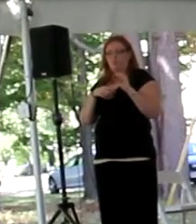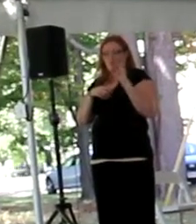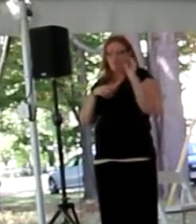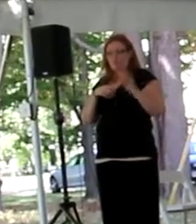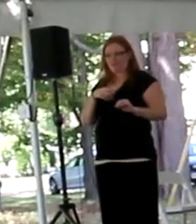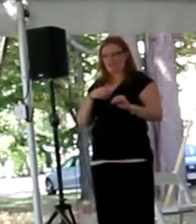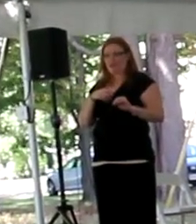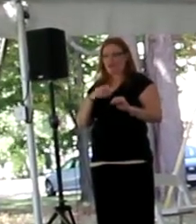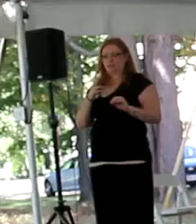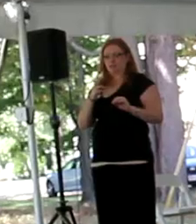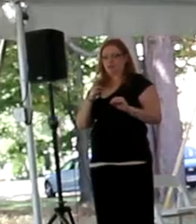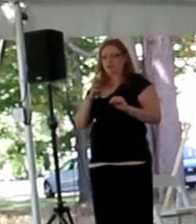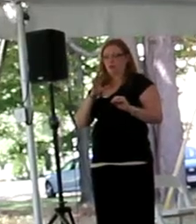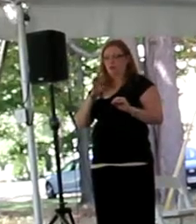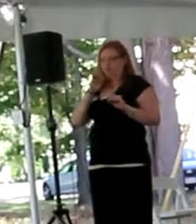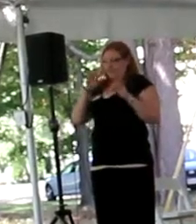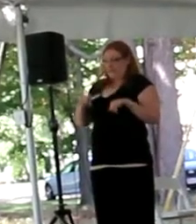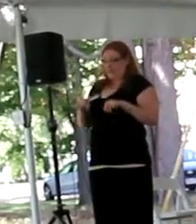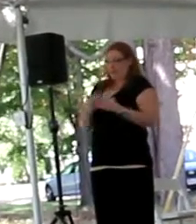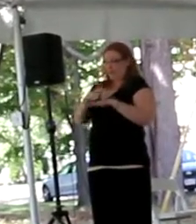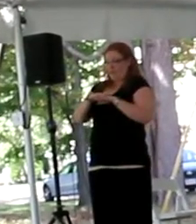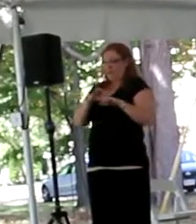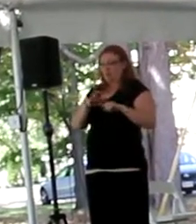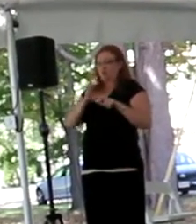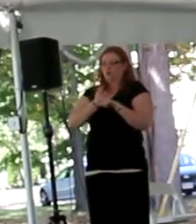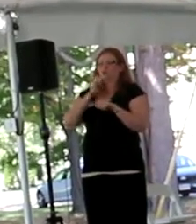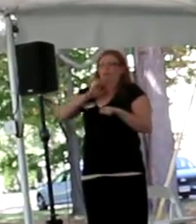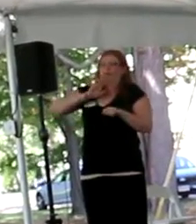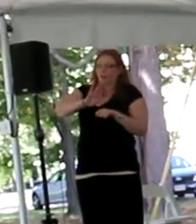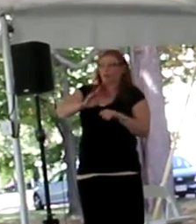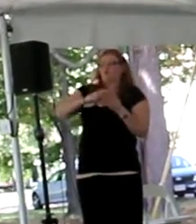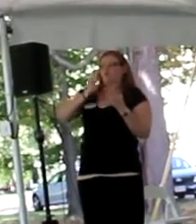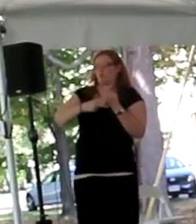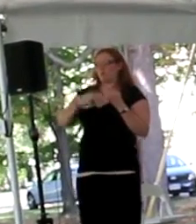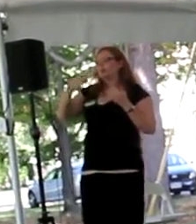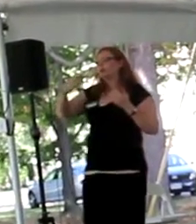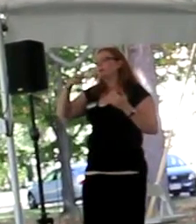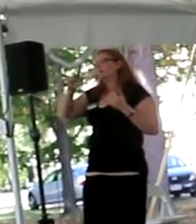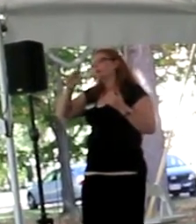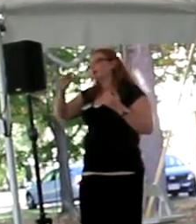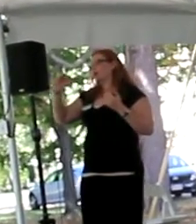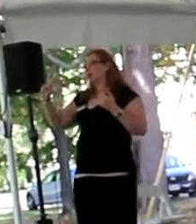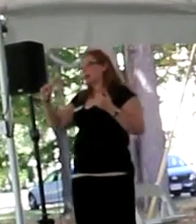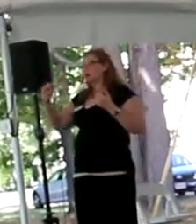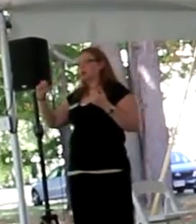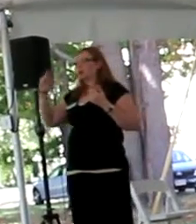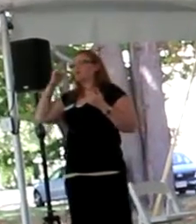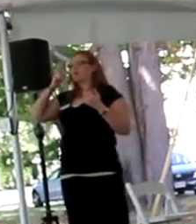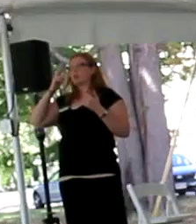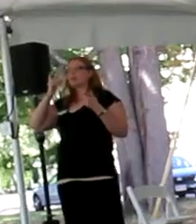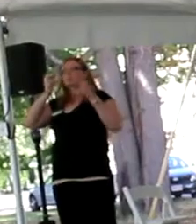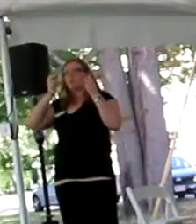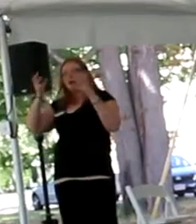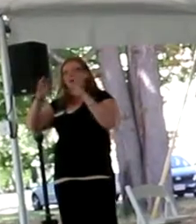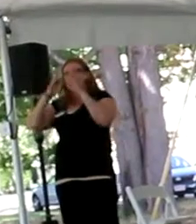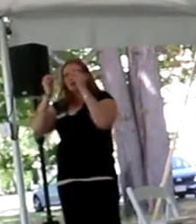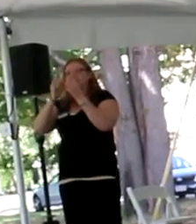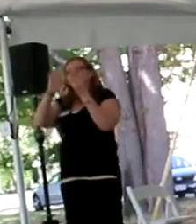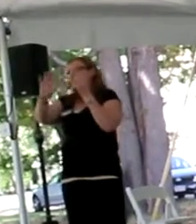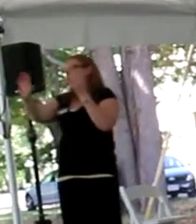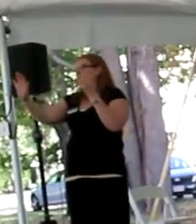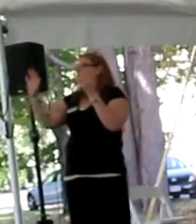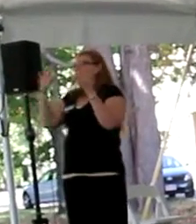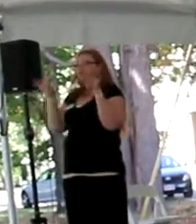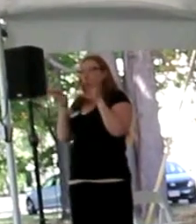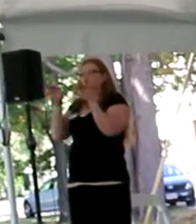own programs and services. What HLA realized is that there's a lot of organizations out there doing good work.